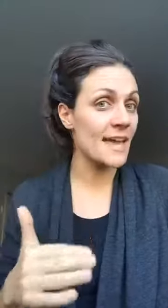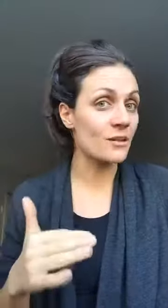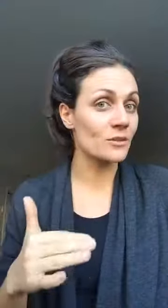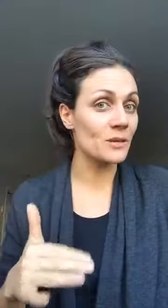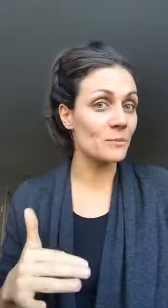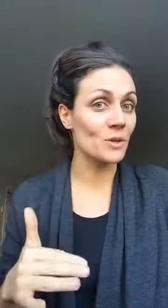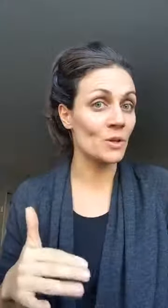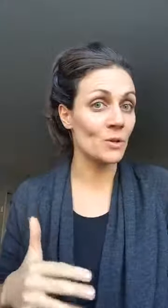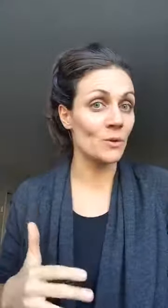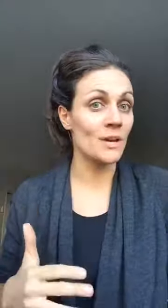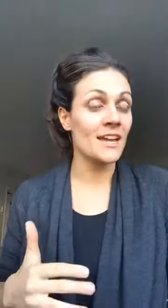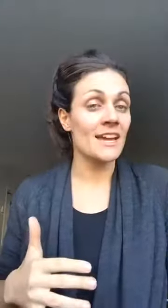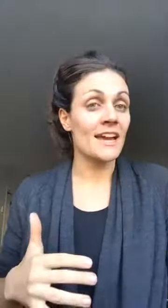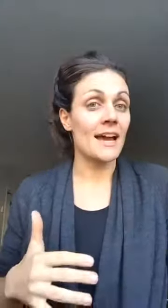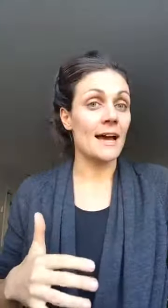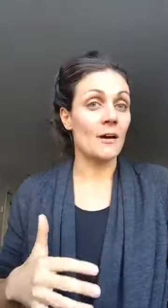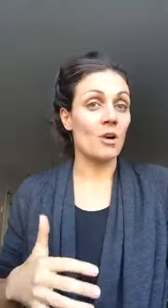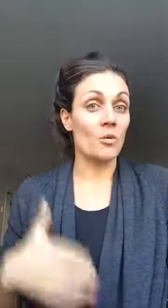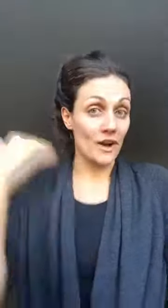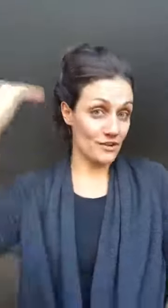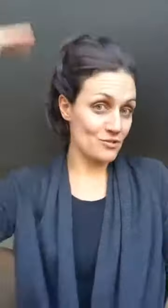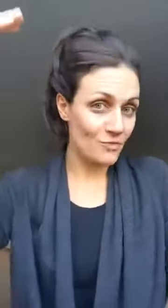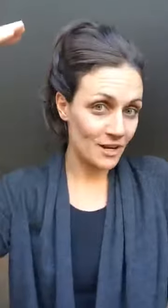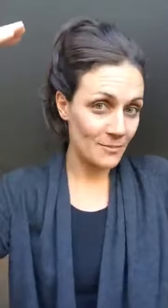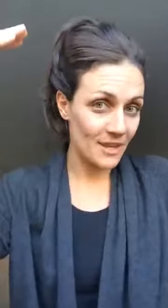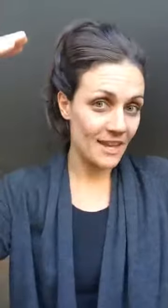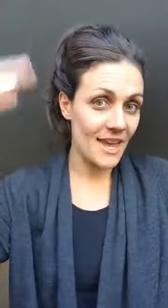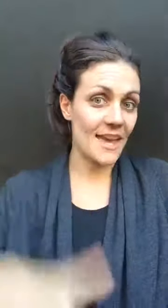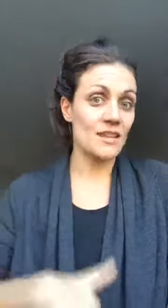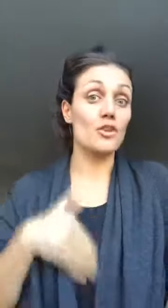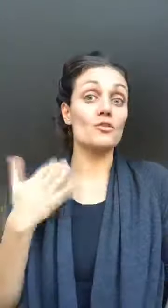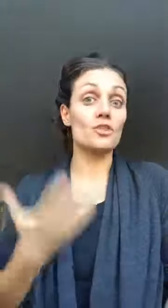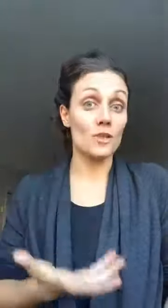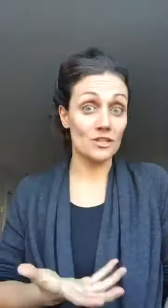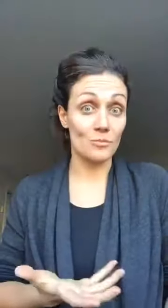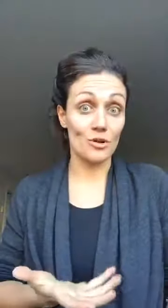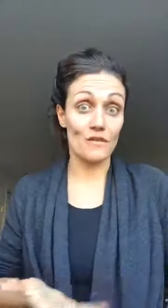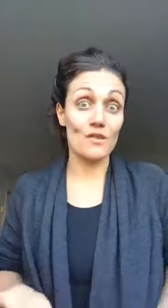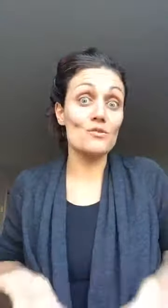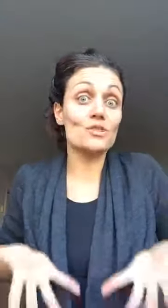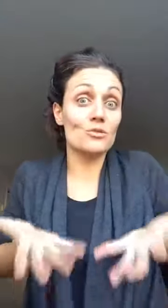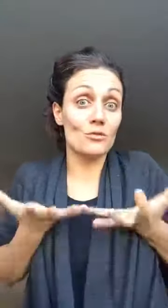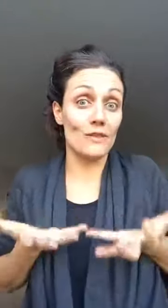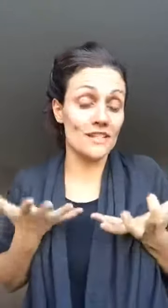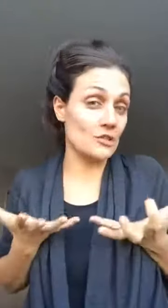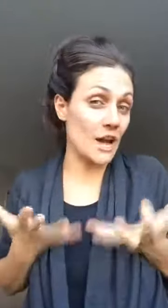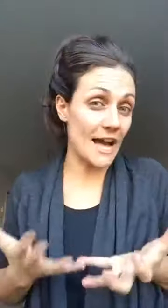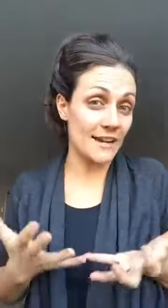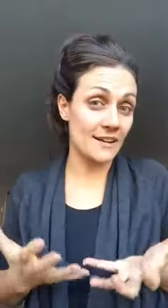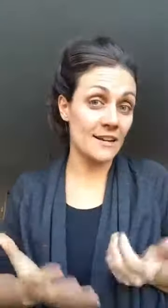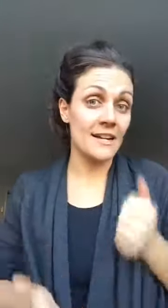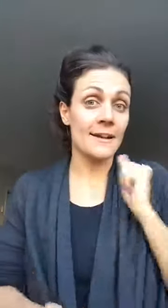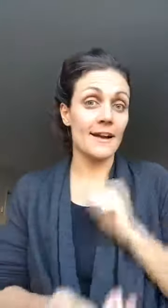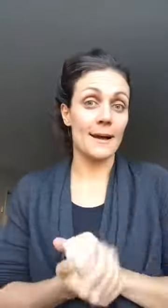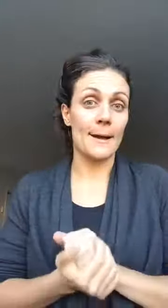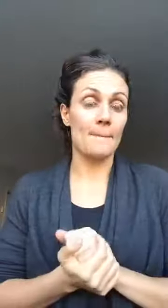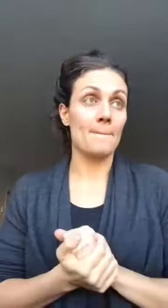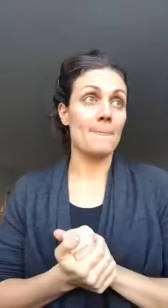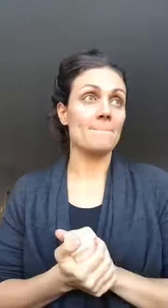out with people who are where you want to be and those who are supportive those who will raise you higher so